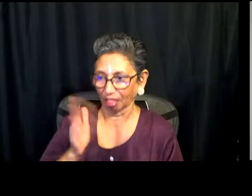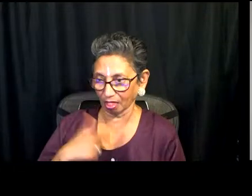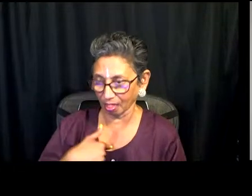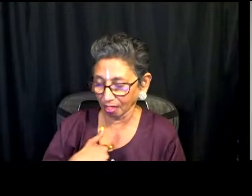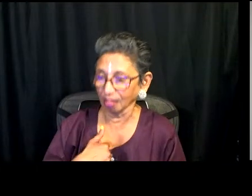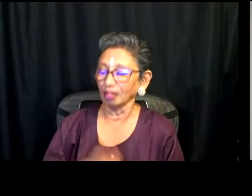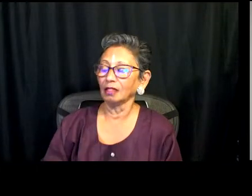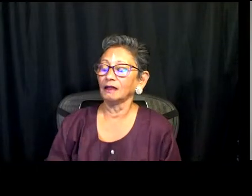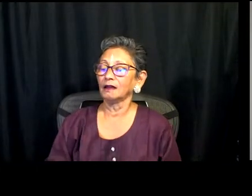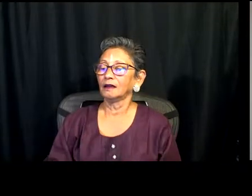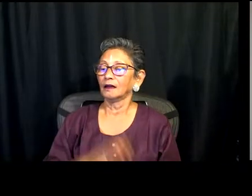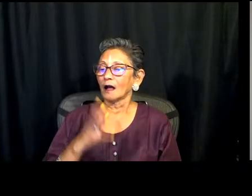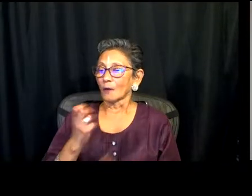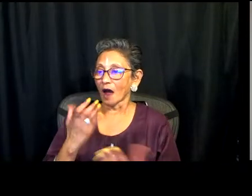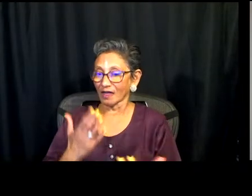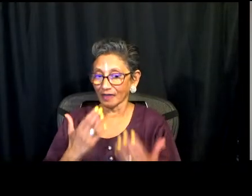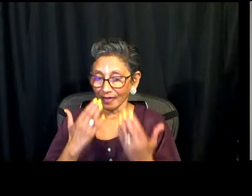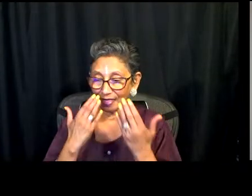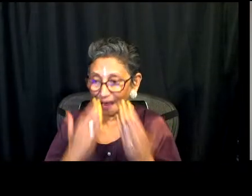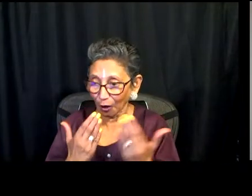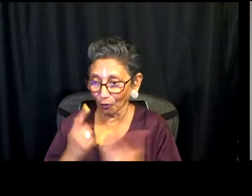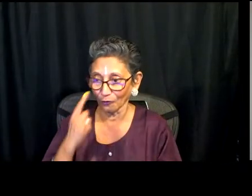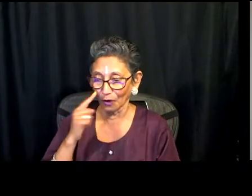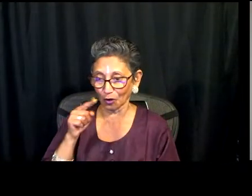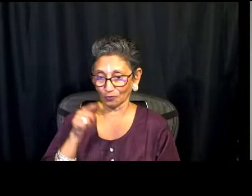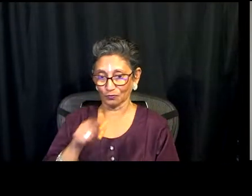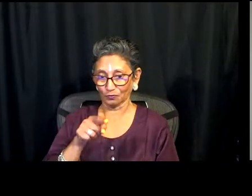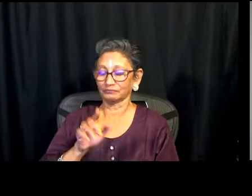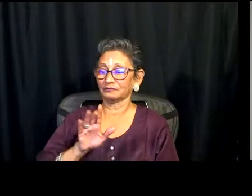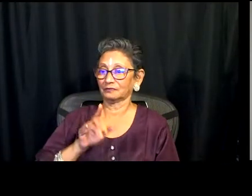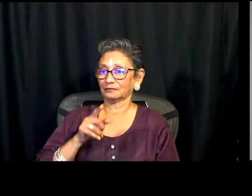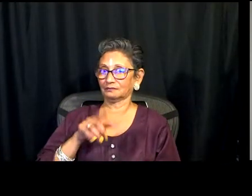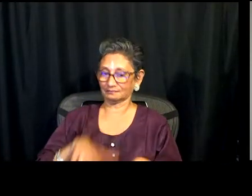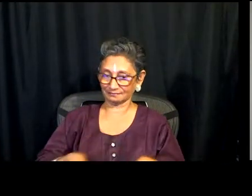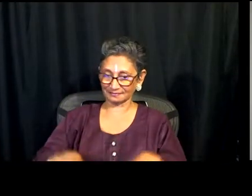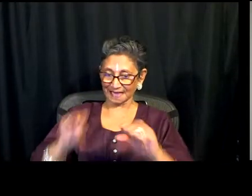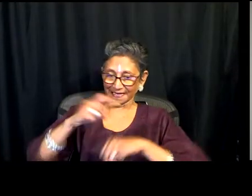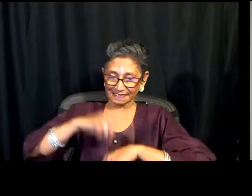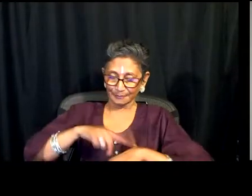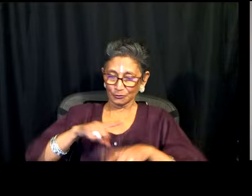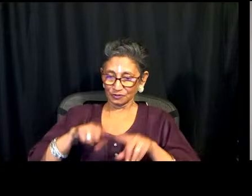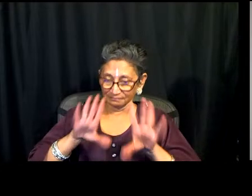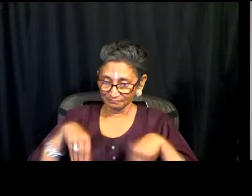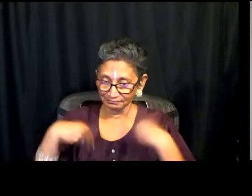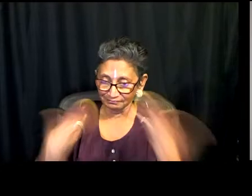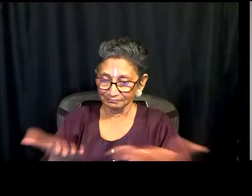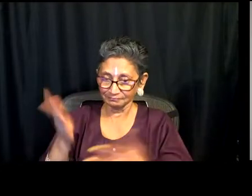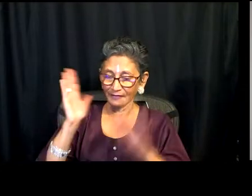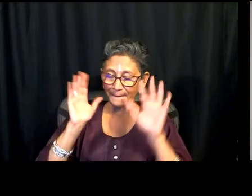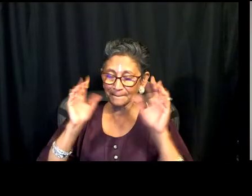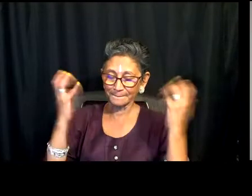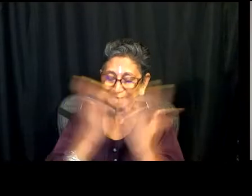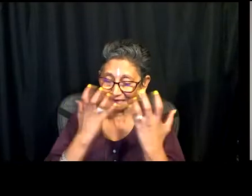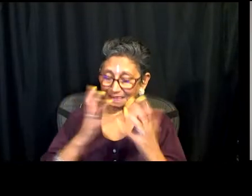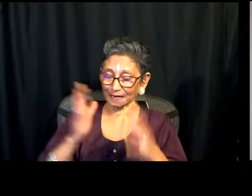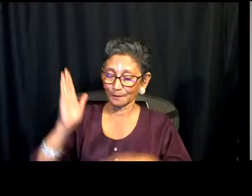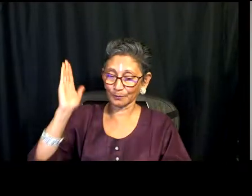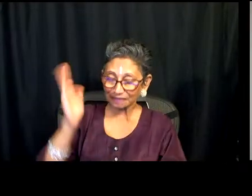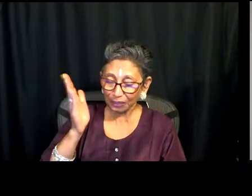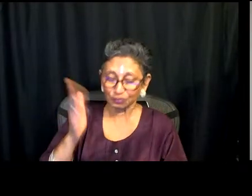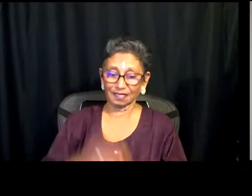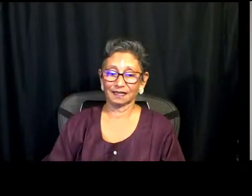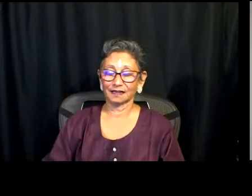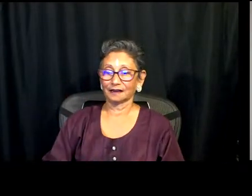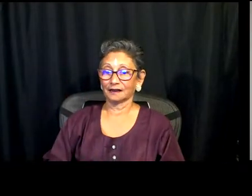this is kovita kovita will share it on the youtube and facebook channel in a minute we will be giving that to our